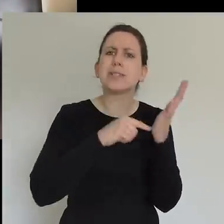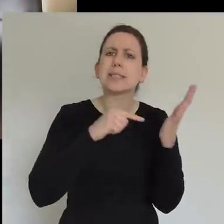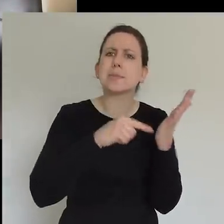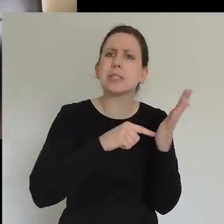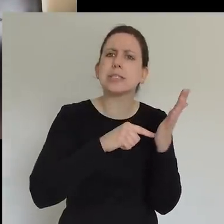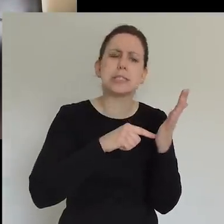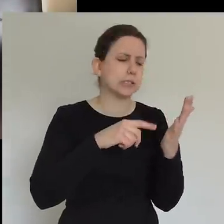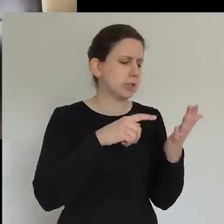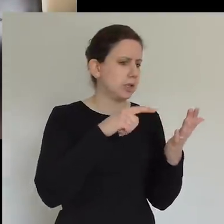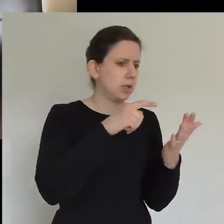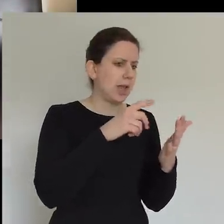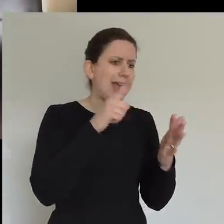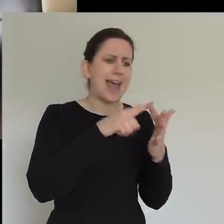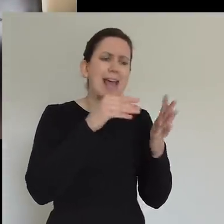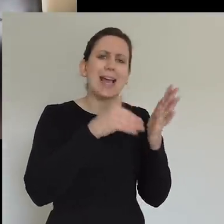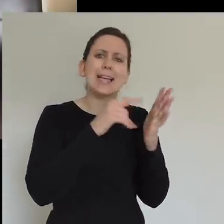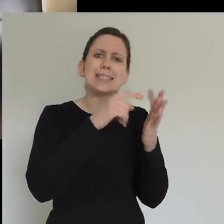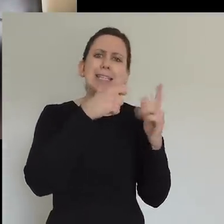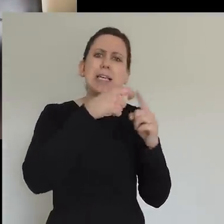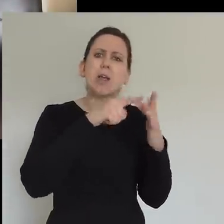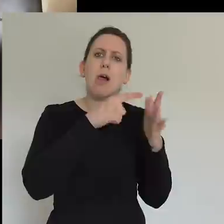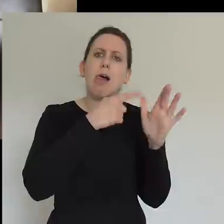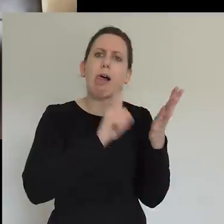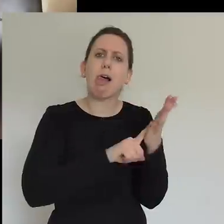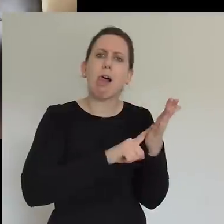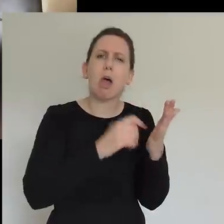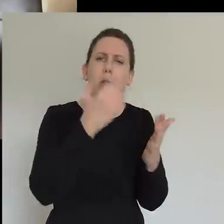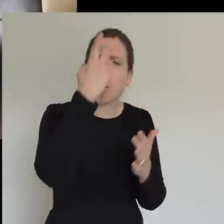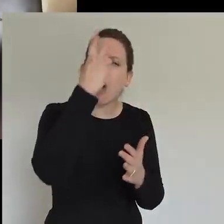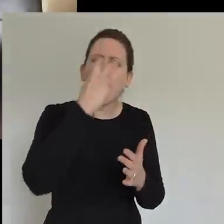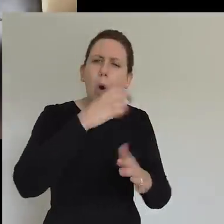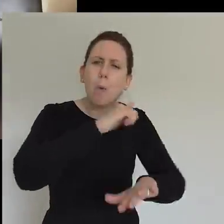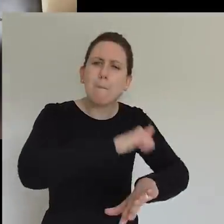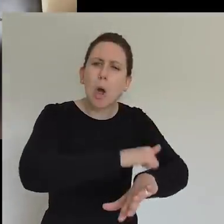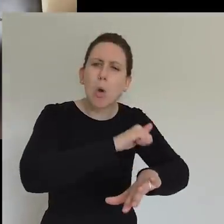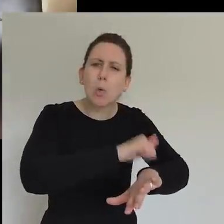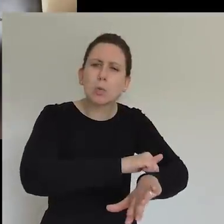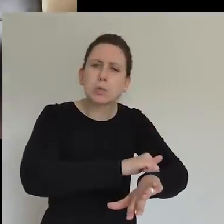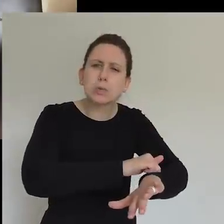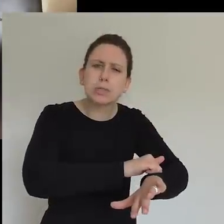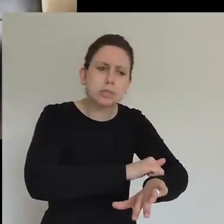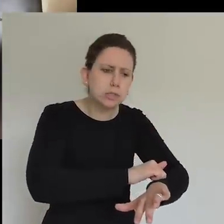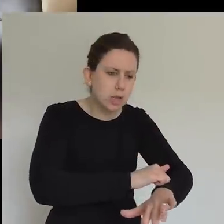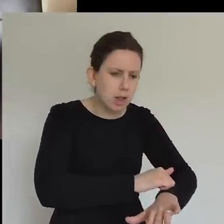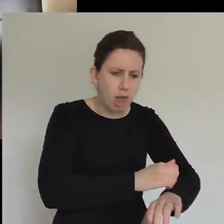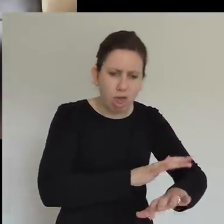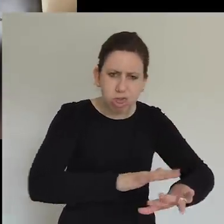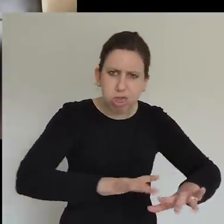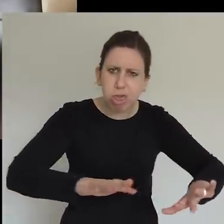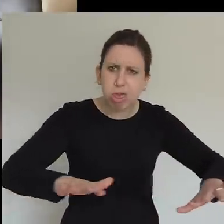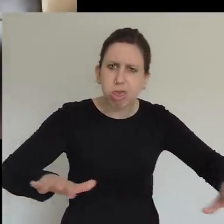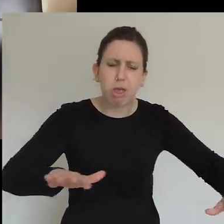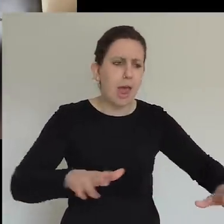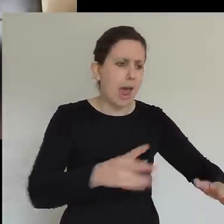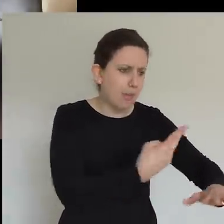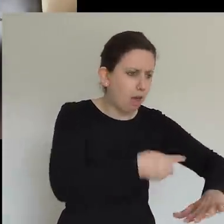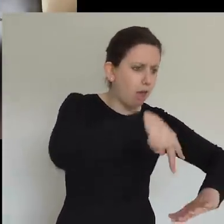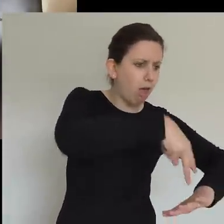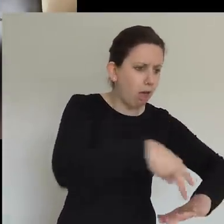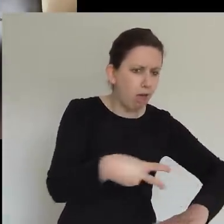and rising as an army, and advancing into the neighborhood. And thousands are getting saved. And I think just as we pen